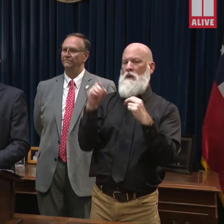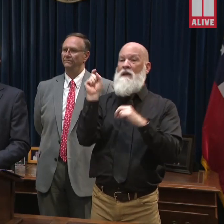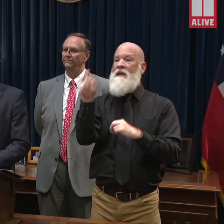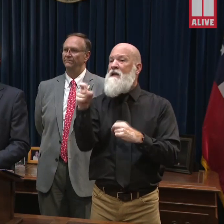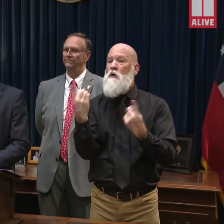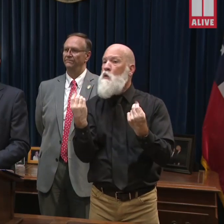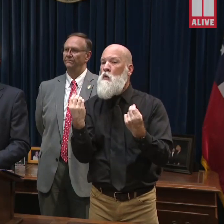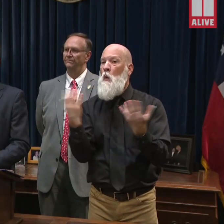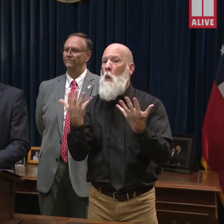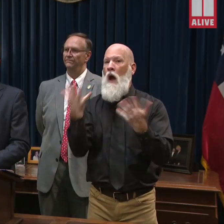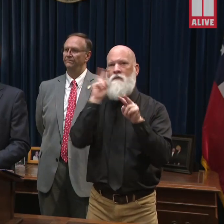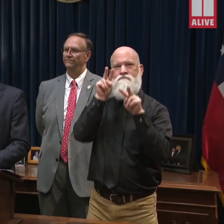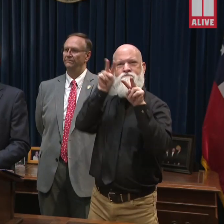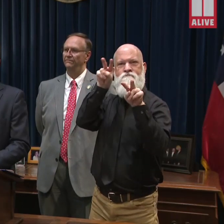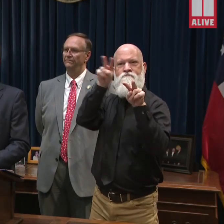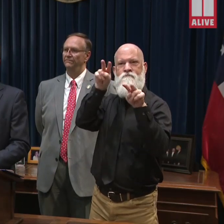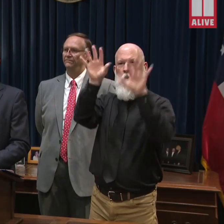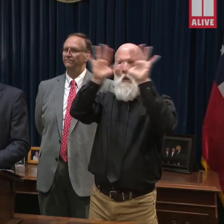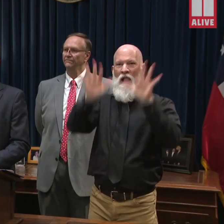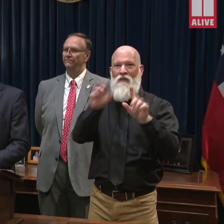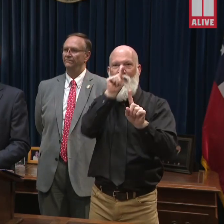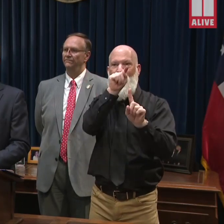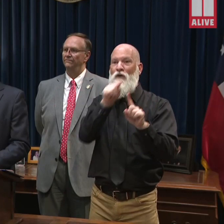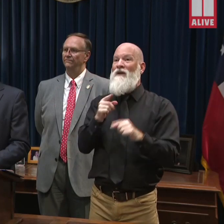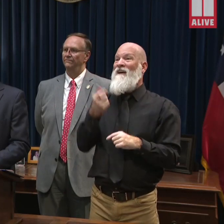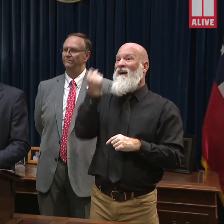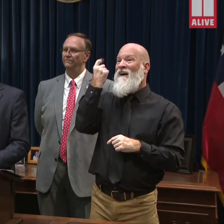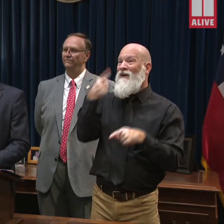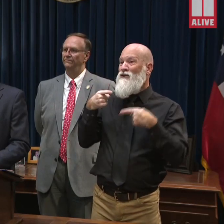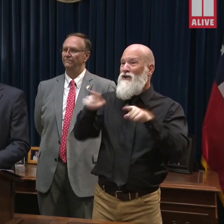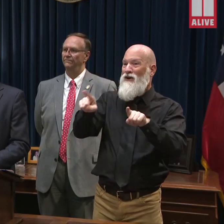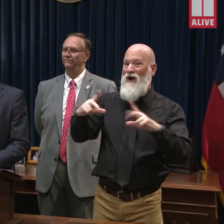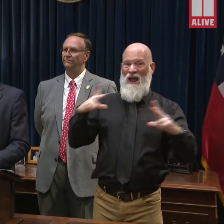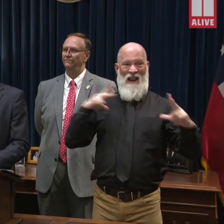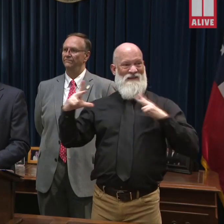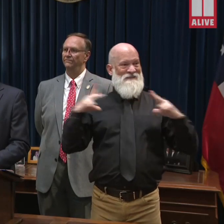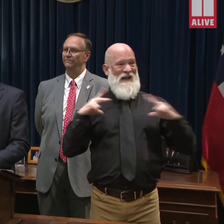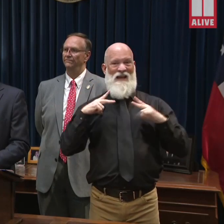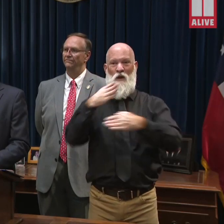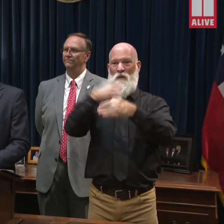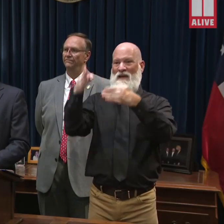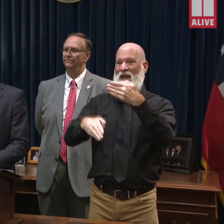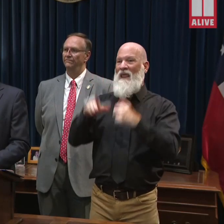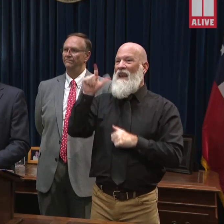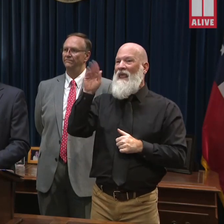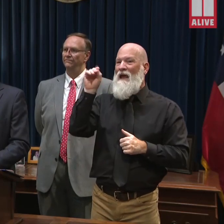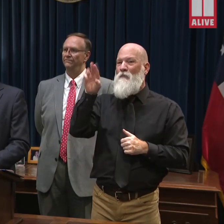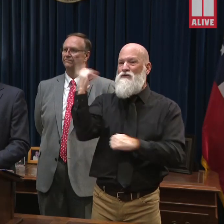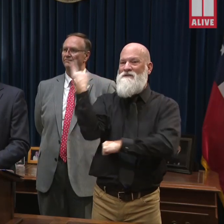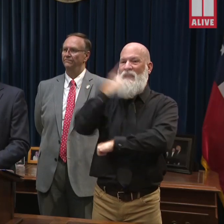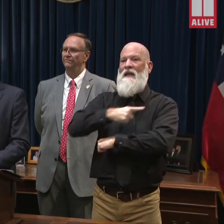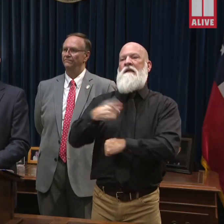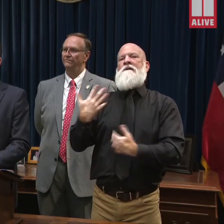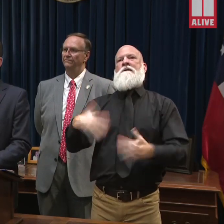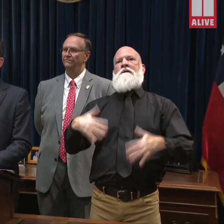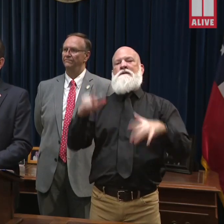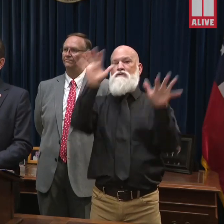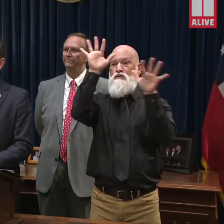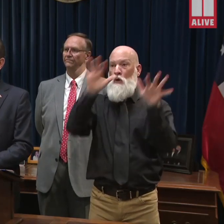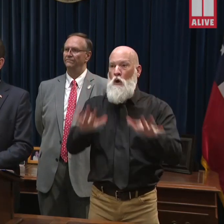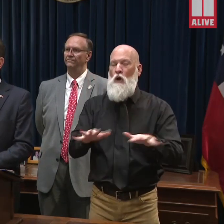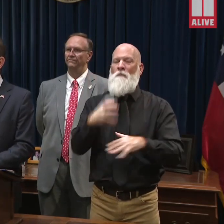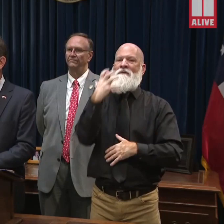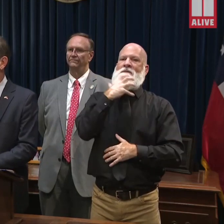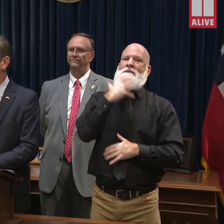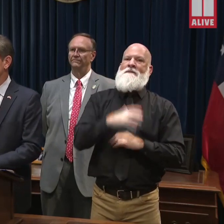holiday weekend, which is unusual time to be experiencing a storm like this. And with that, we'll be glad to take